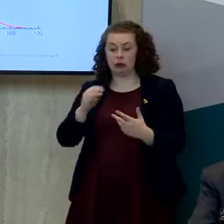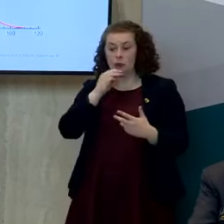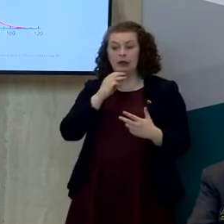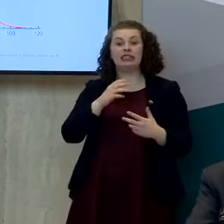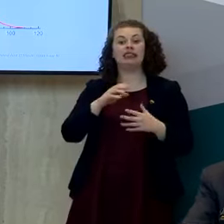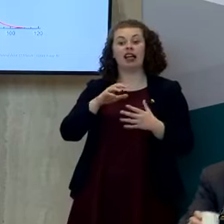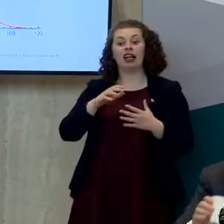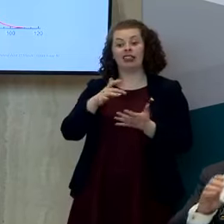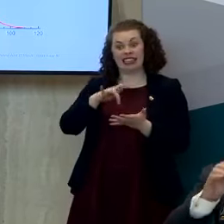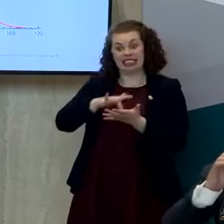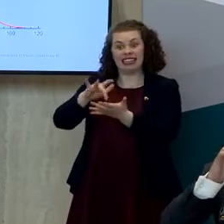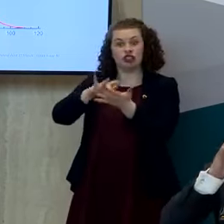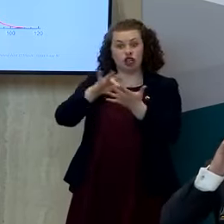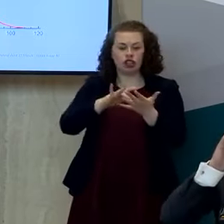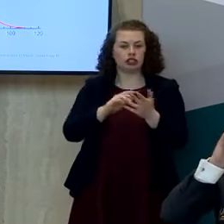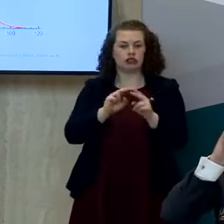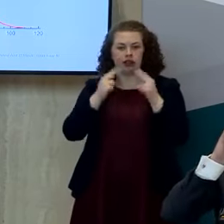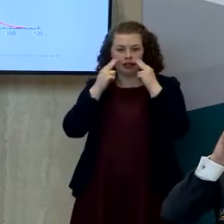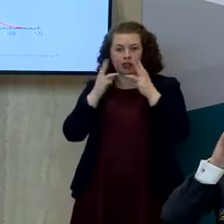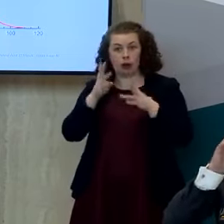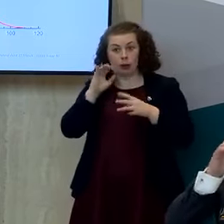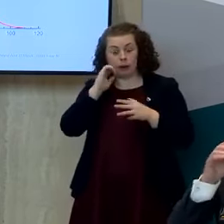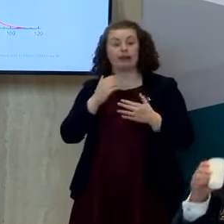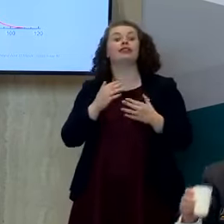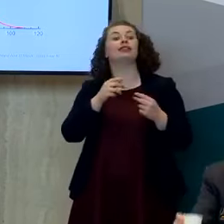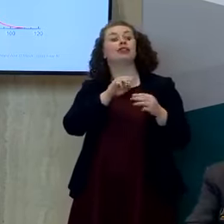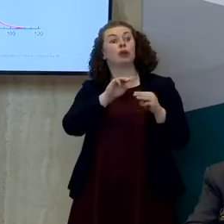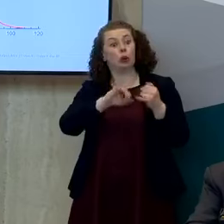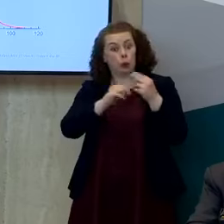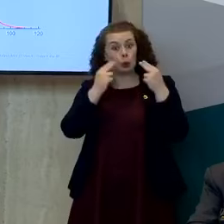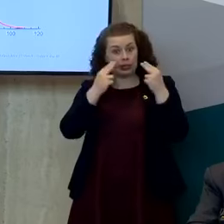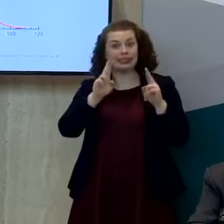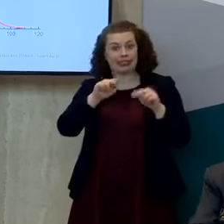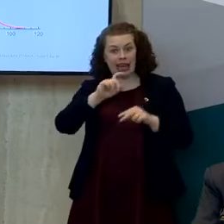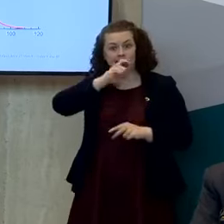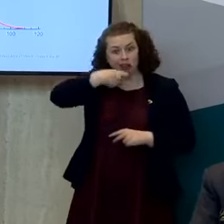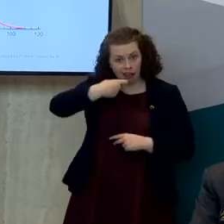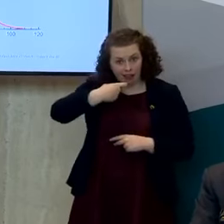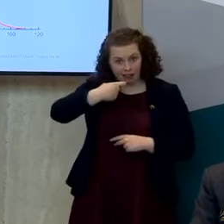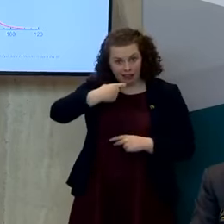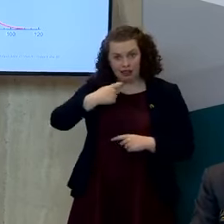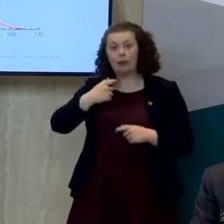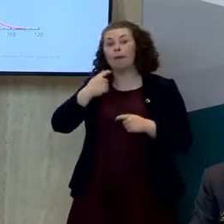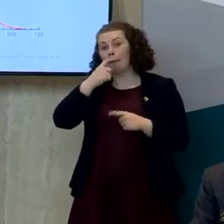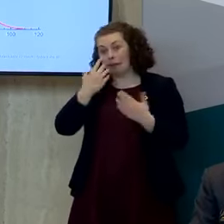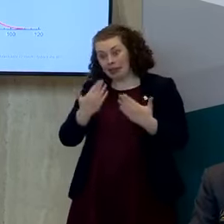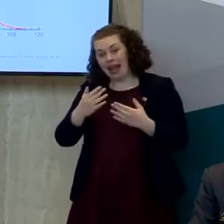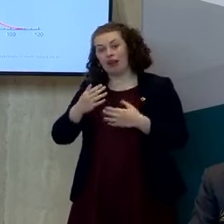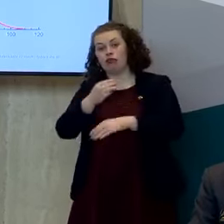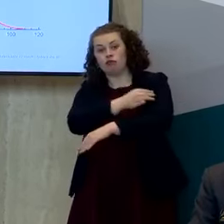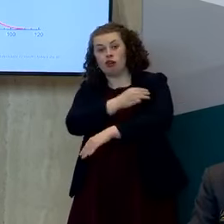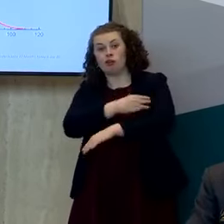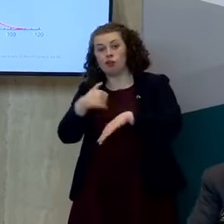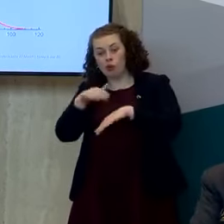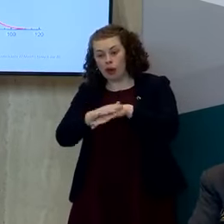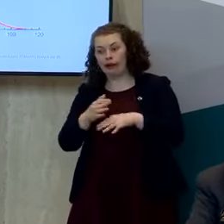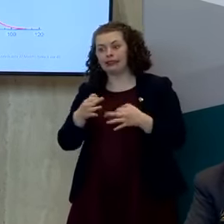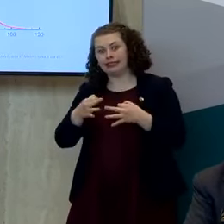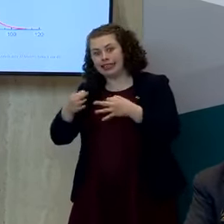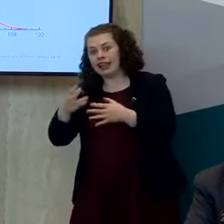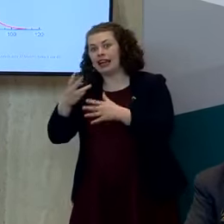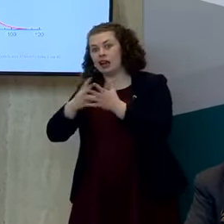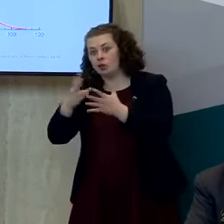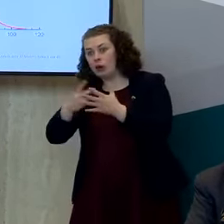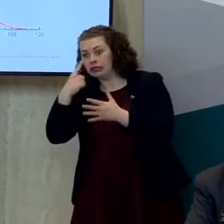through to the expanded number of labs we have in the public and private sector to process those swabs and then give the results of the patient and inform the public health activities